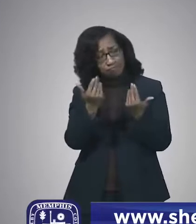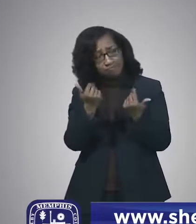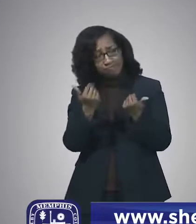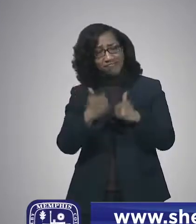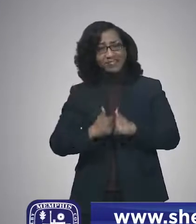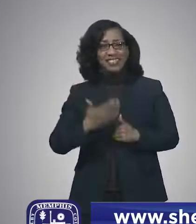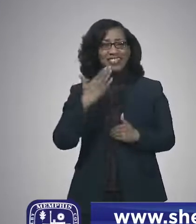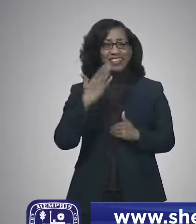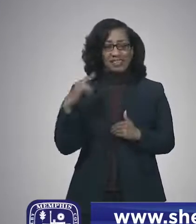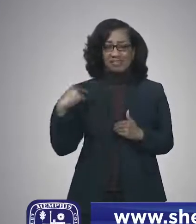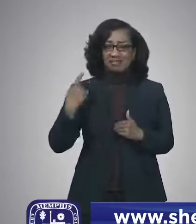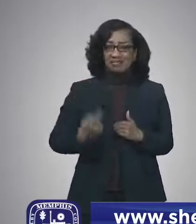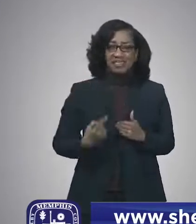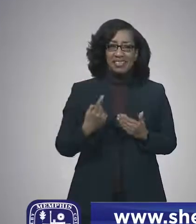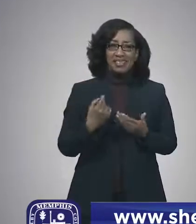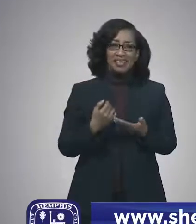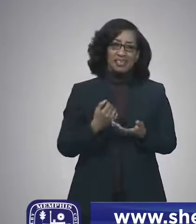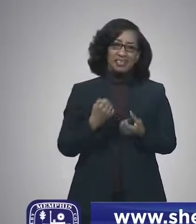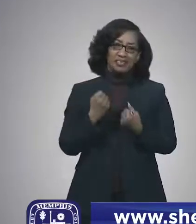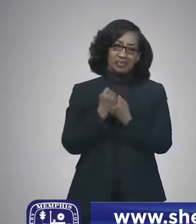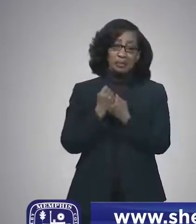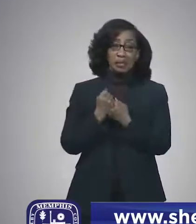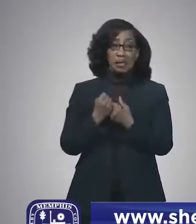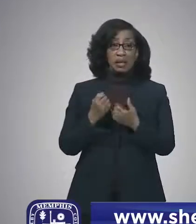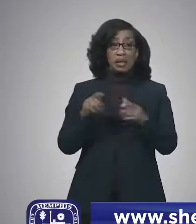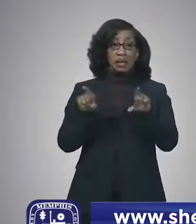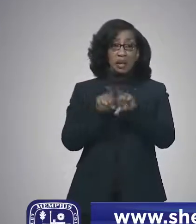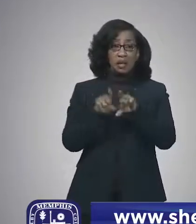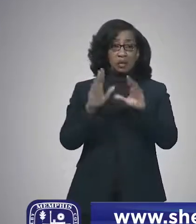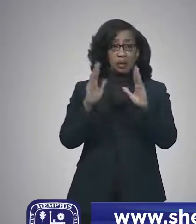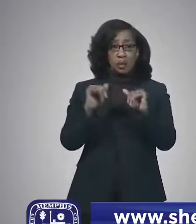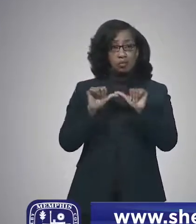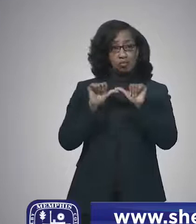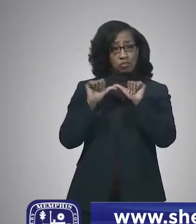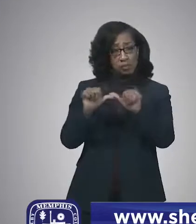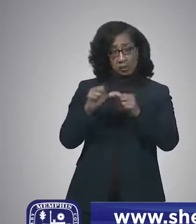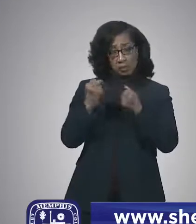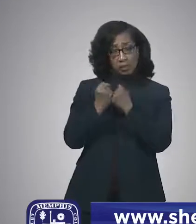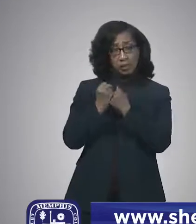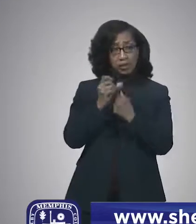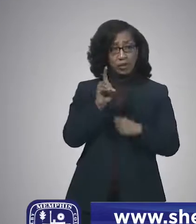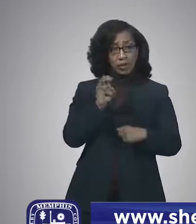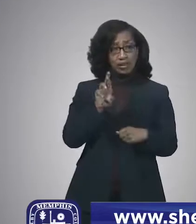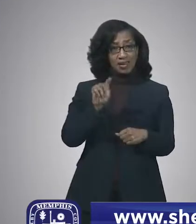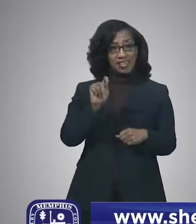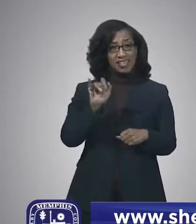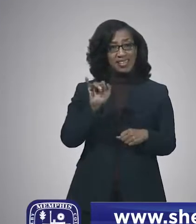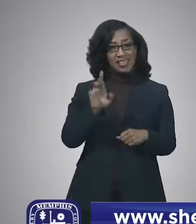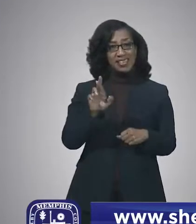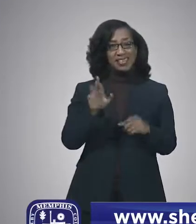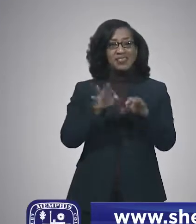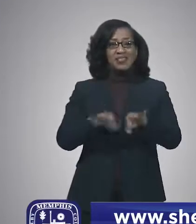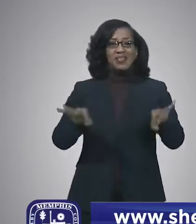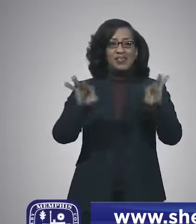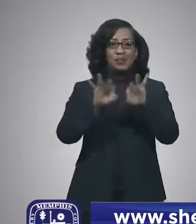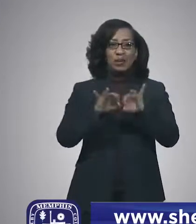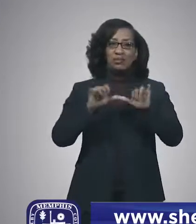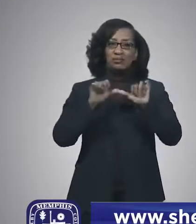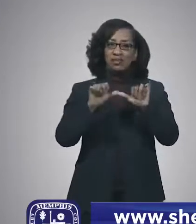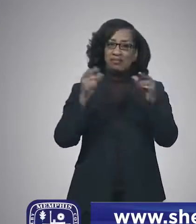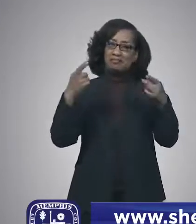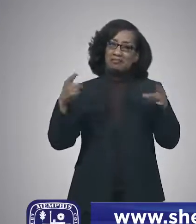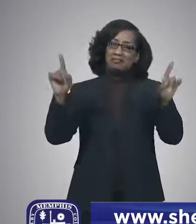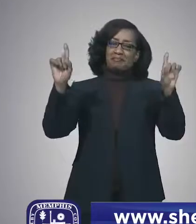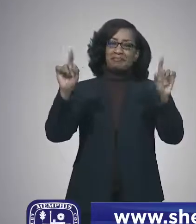supportive of us, and I hope that you'll offer, Dr. Taylor, that continued level of support. Uh, it's important for us that we continue to be successful.